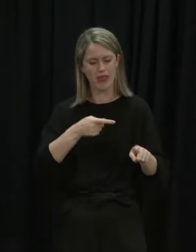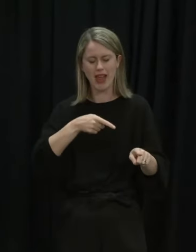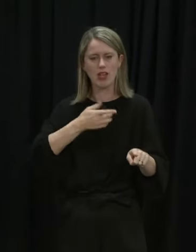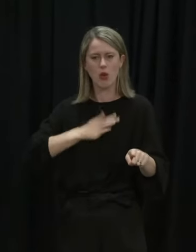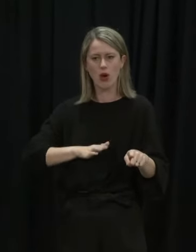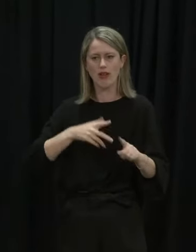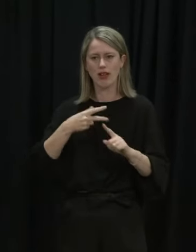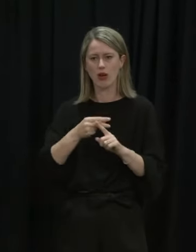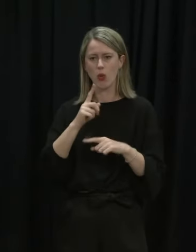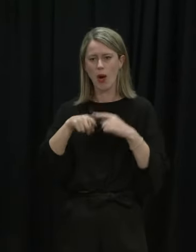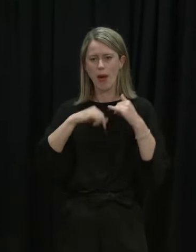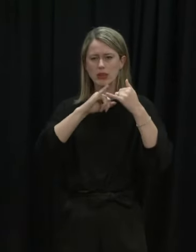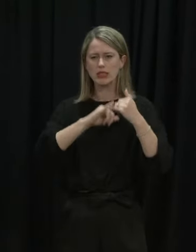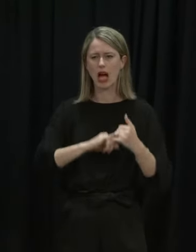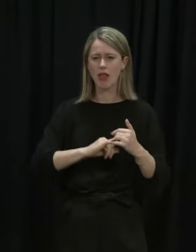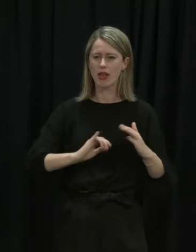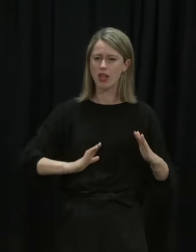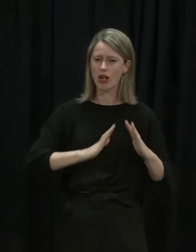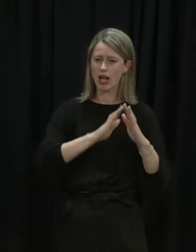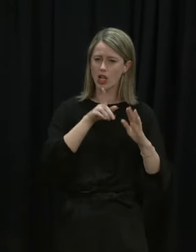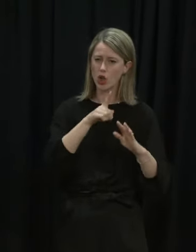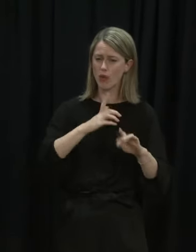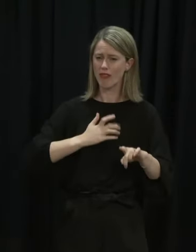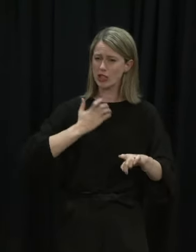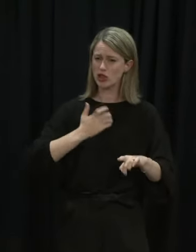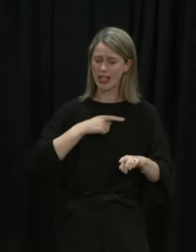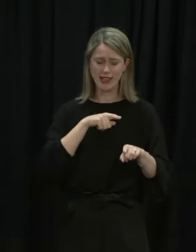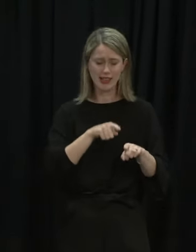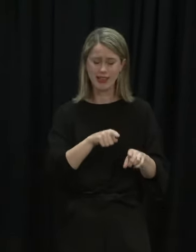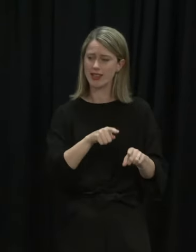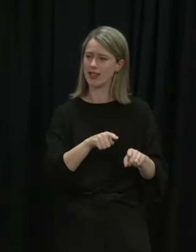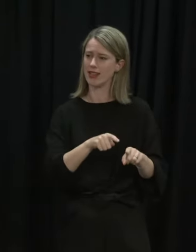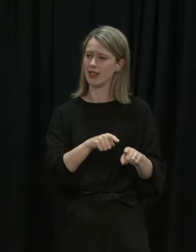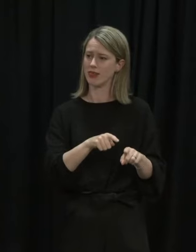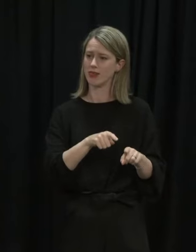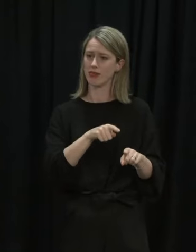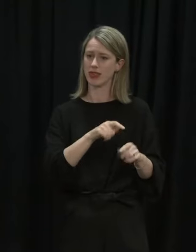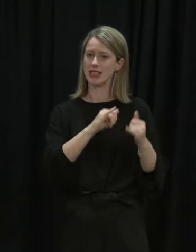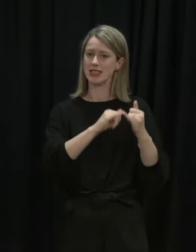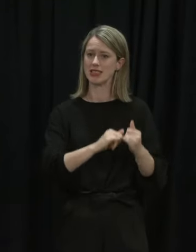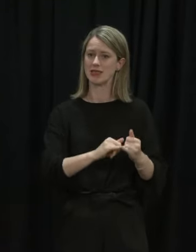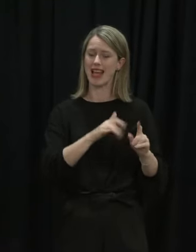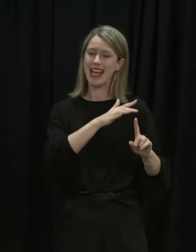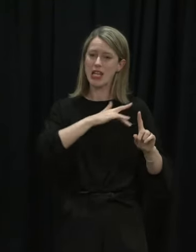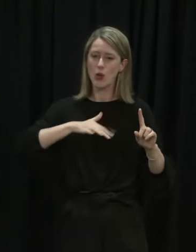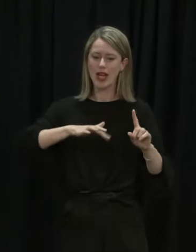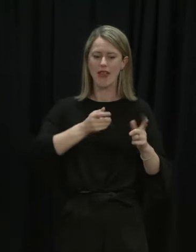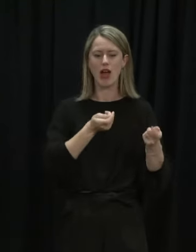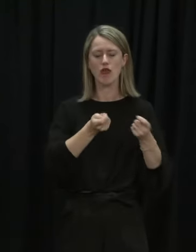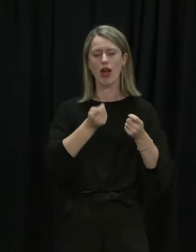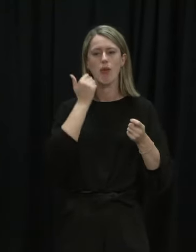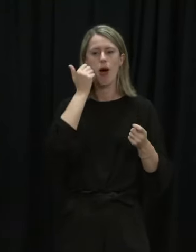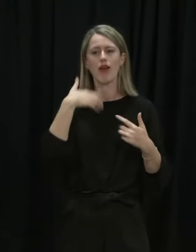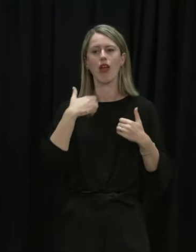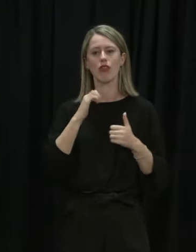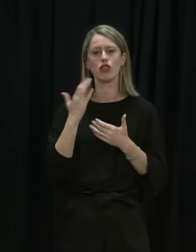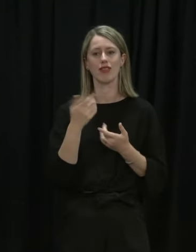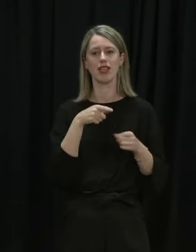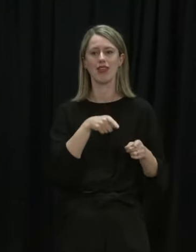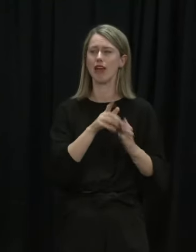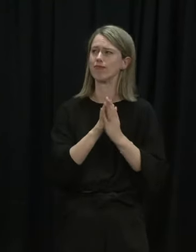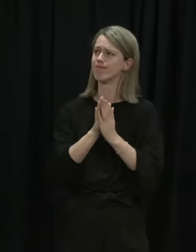that in South Taranaki for example there has been a plea from Iwe who run Maori health services there